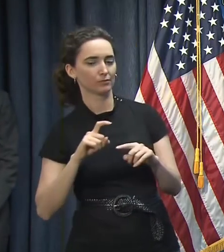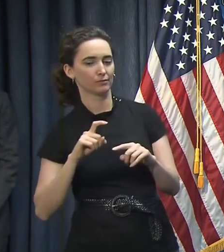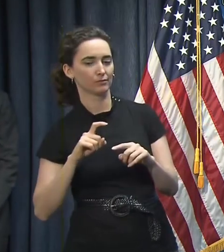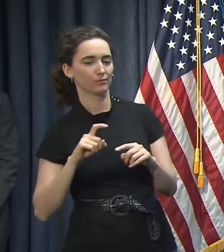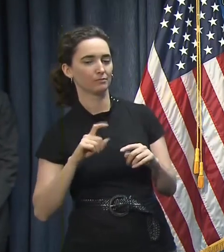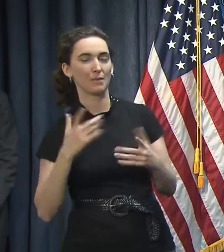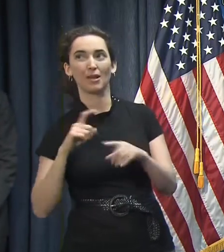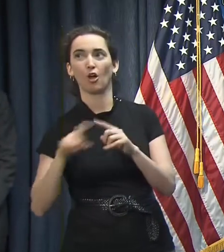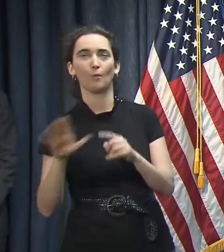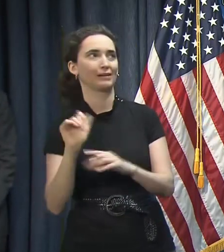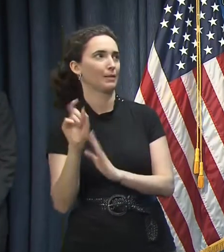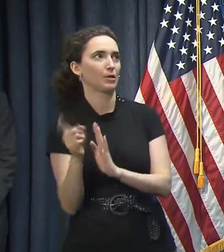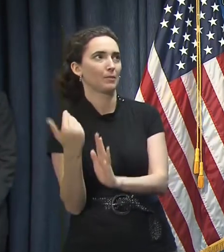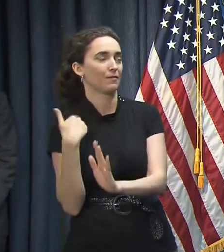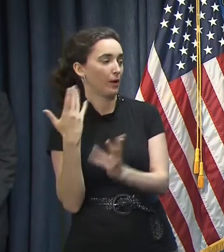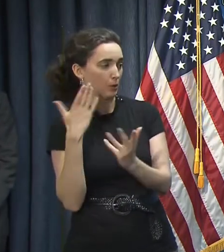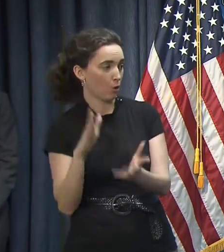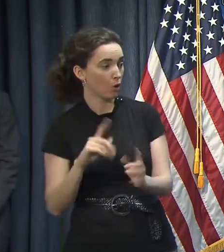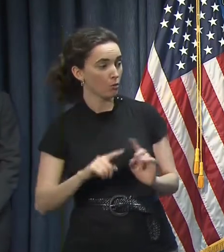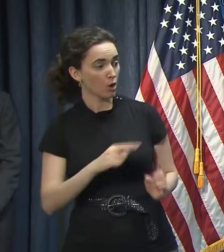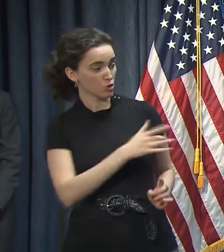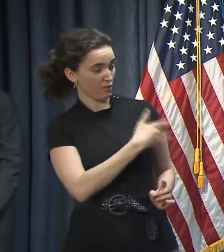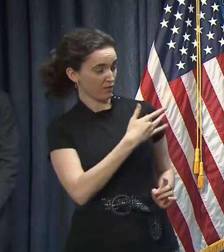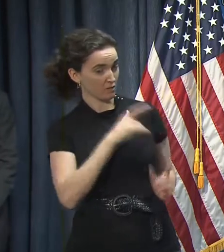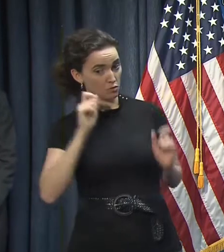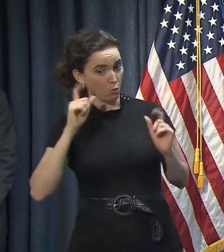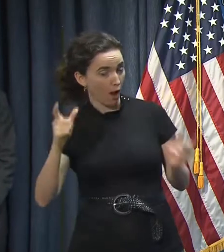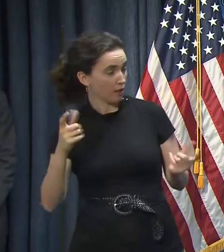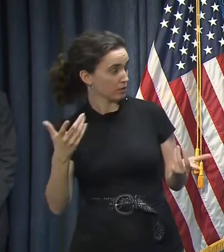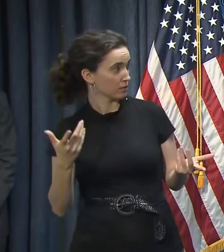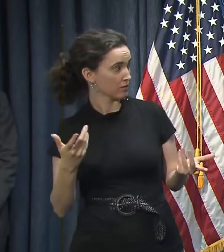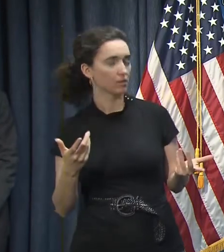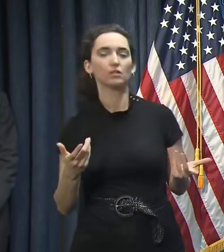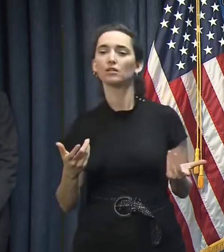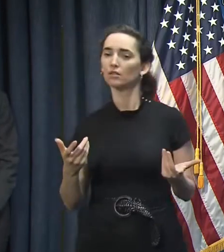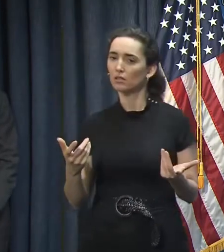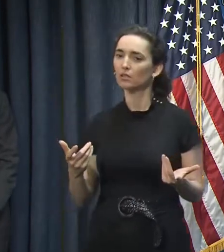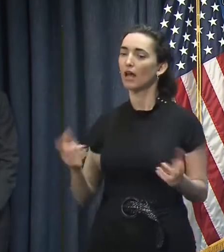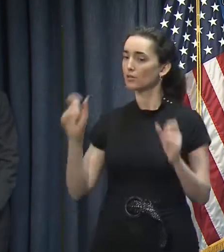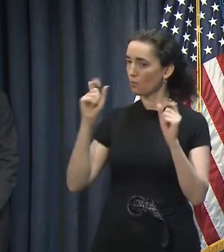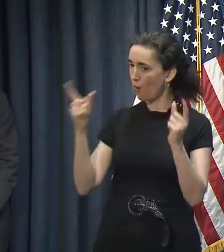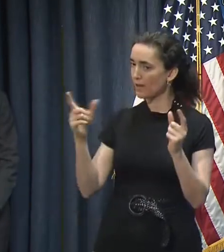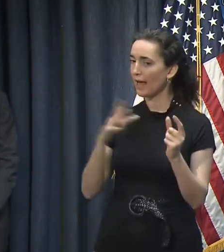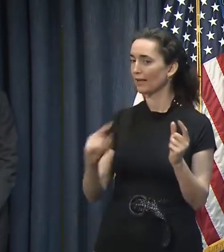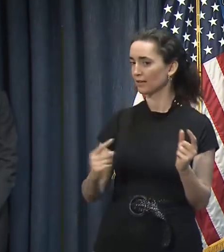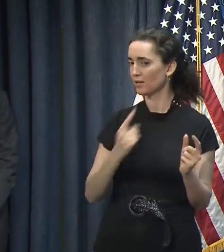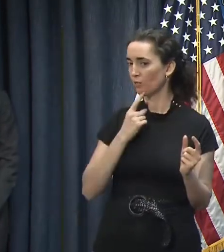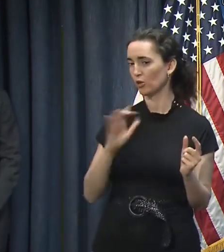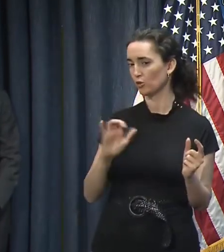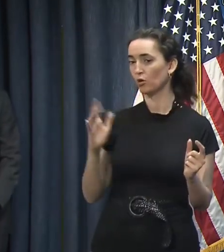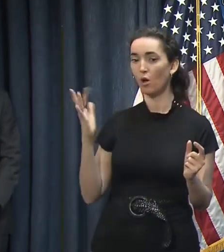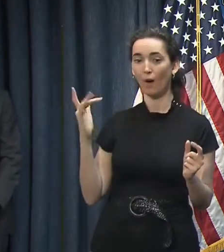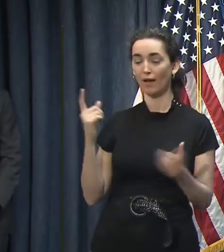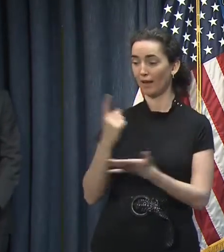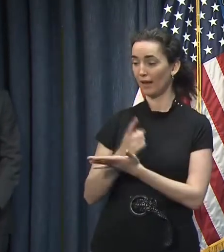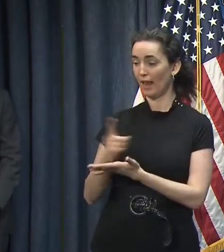Obviously, I wouldn't want to call. So is that something that surprises you? Well, it surprises me and disappoints me, because last week I met